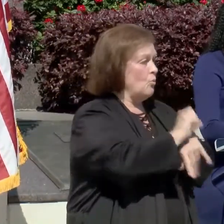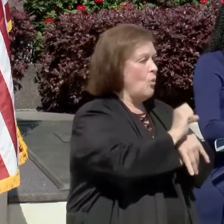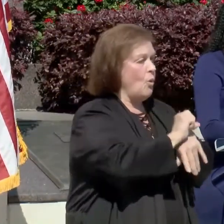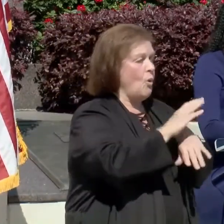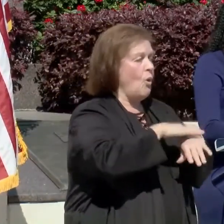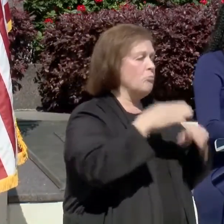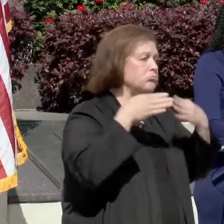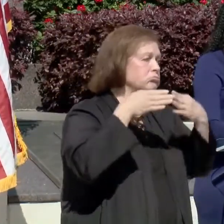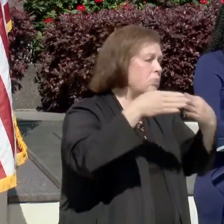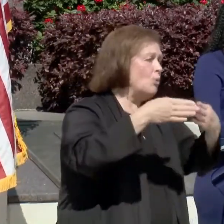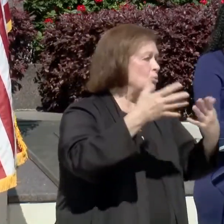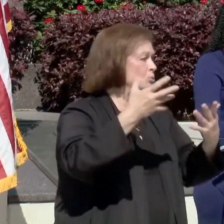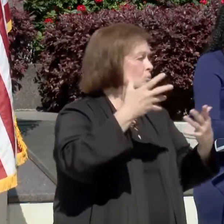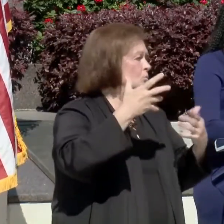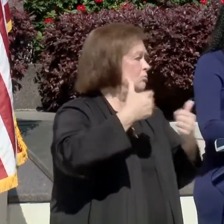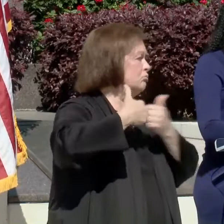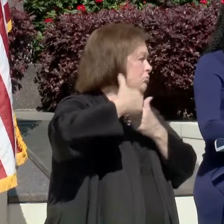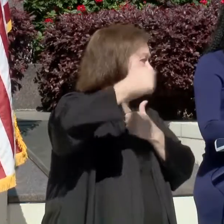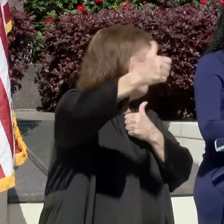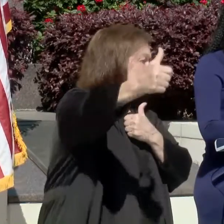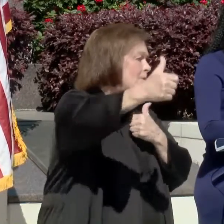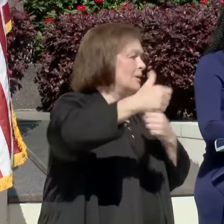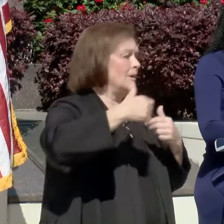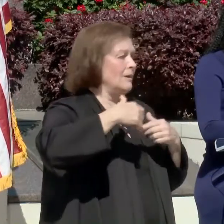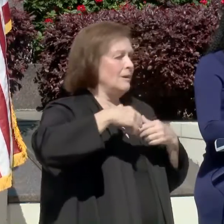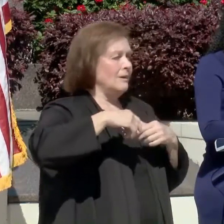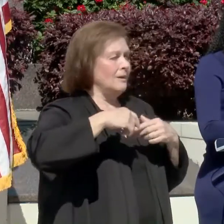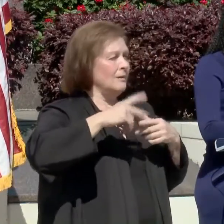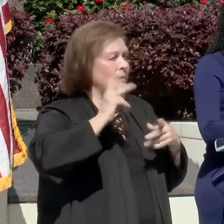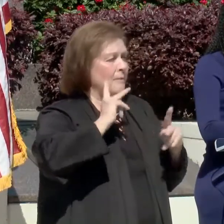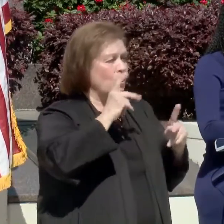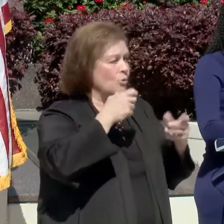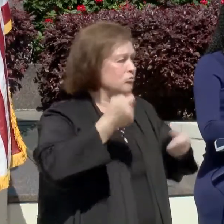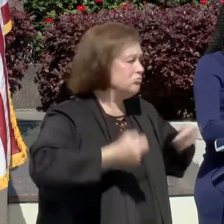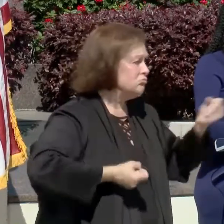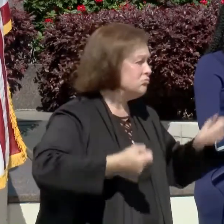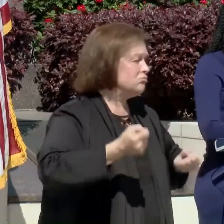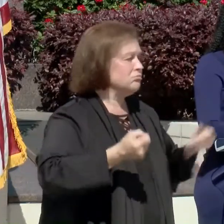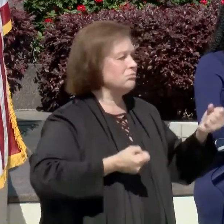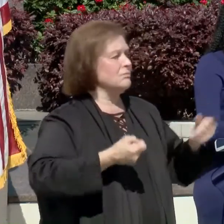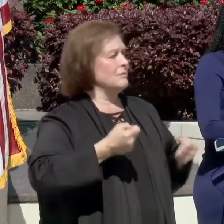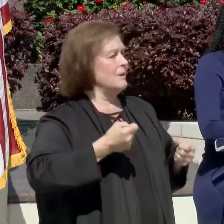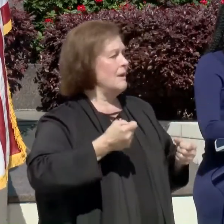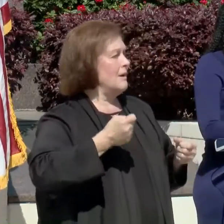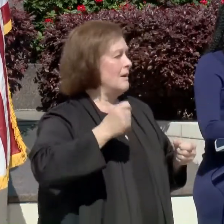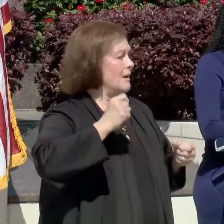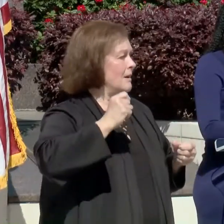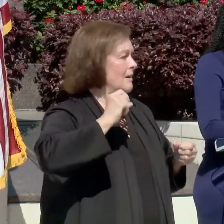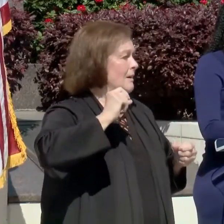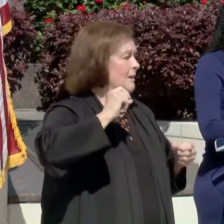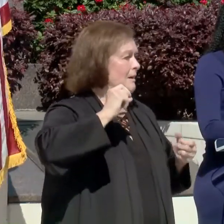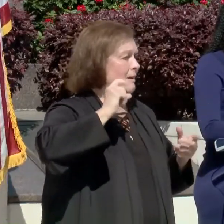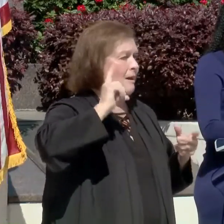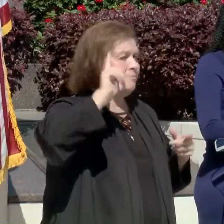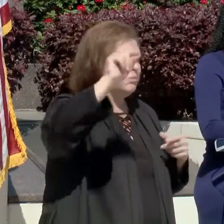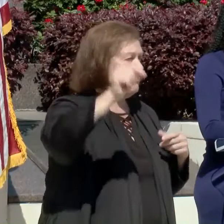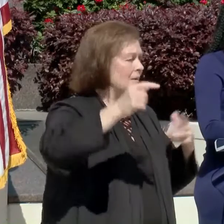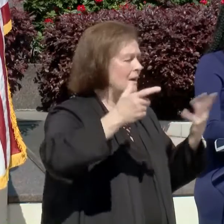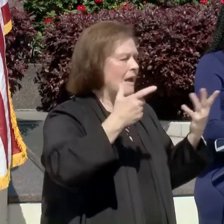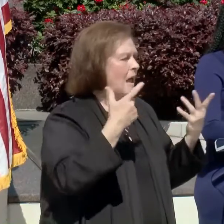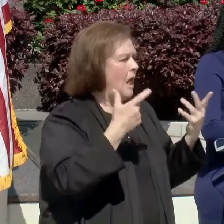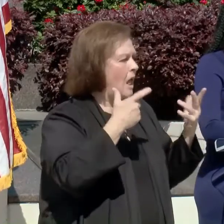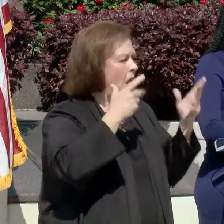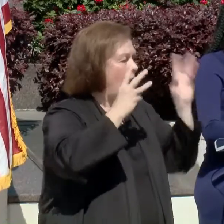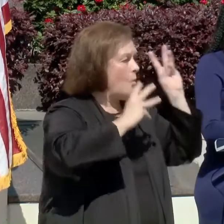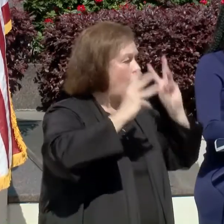long distance CDL license individuals who drive the tractor trailers, they're concerned about meeting